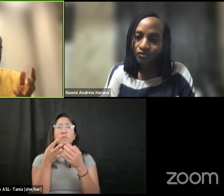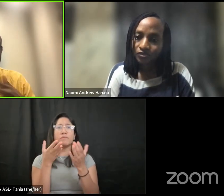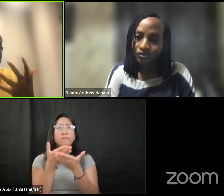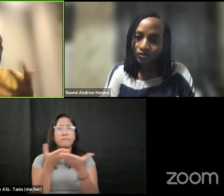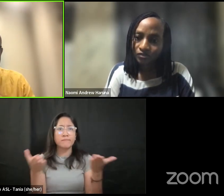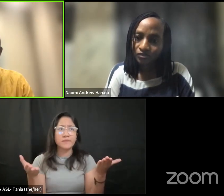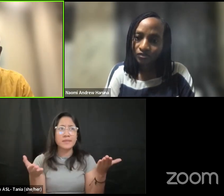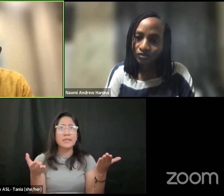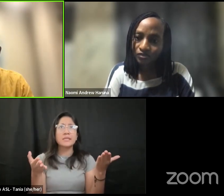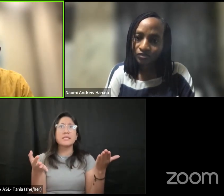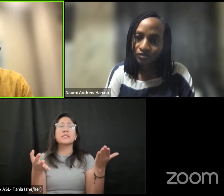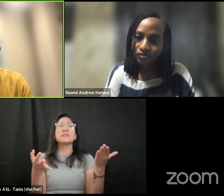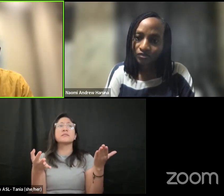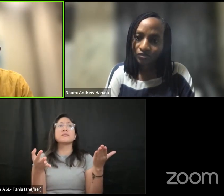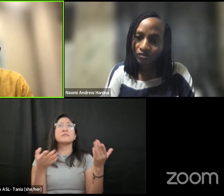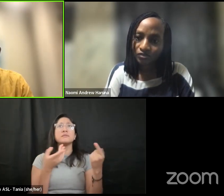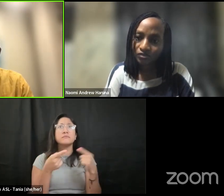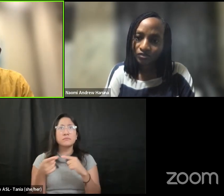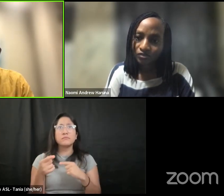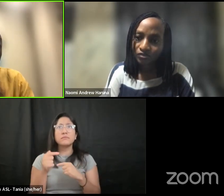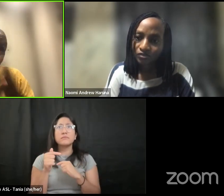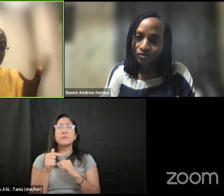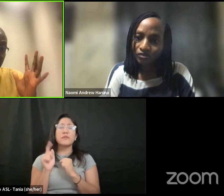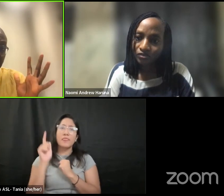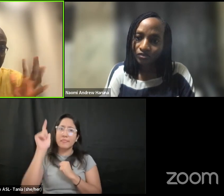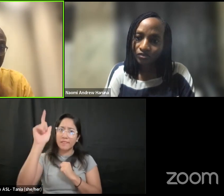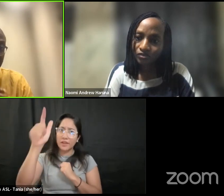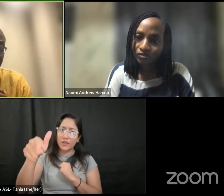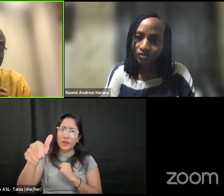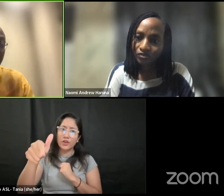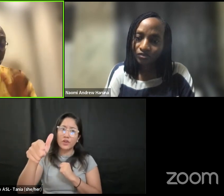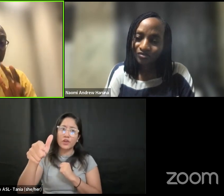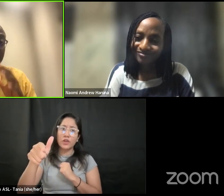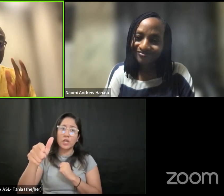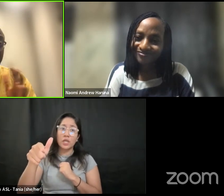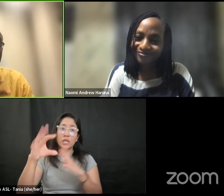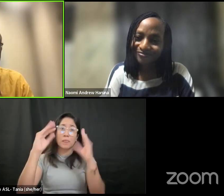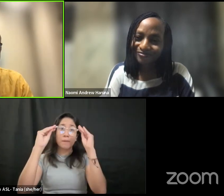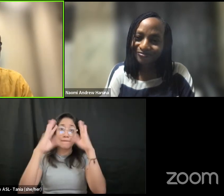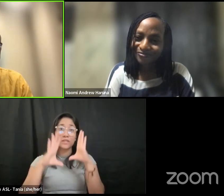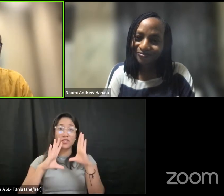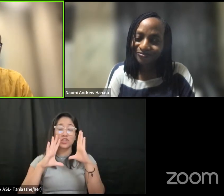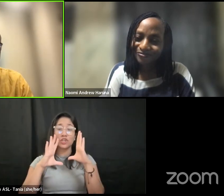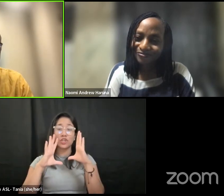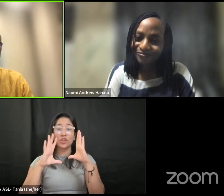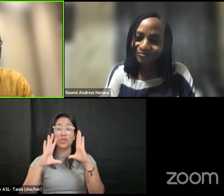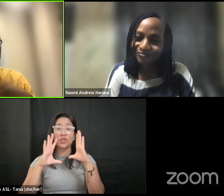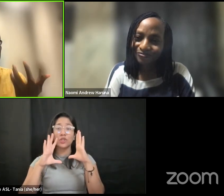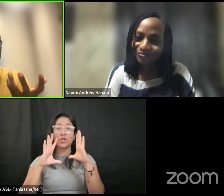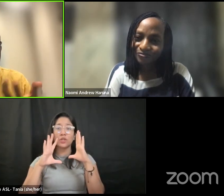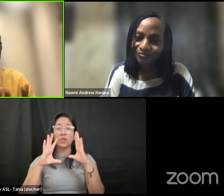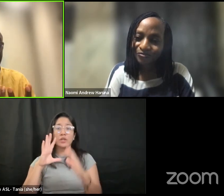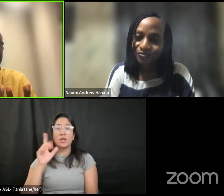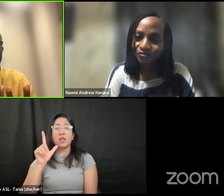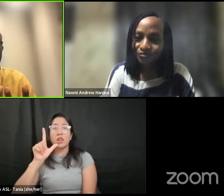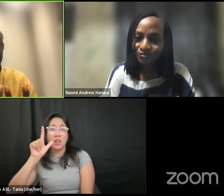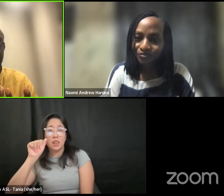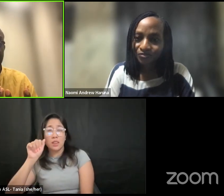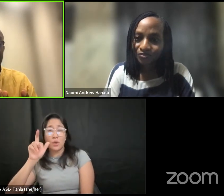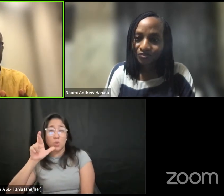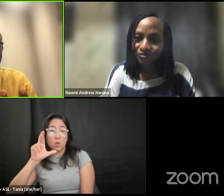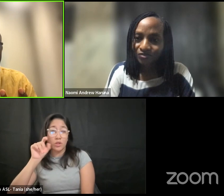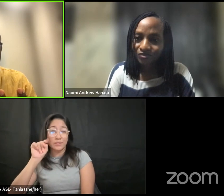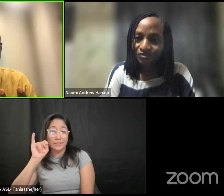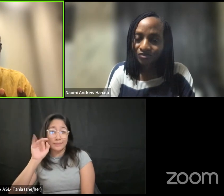some couple of years later um of course professor lara rotimi later on professor ahmed yarima wrote a